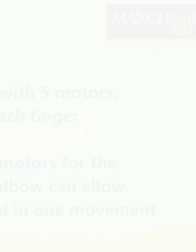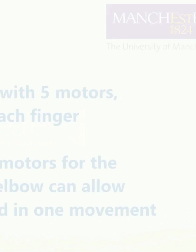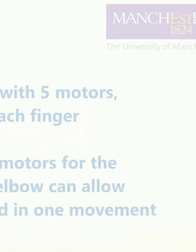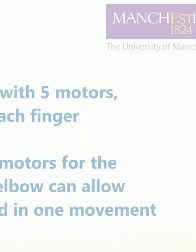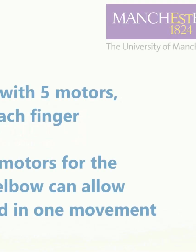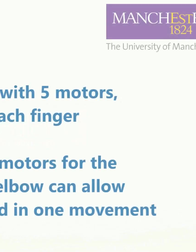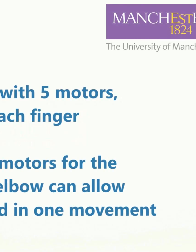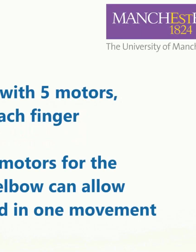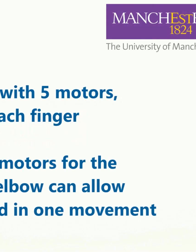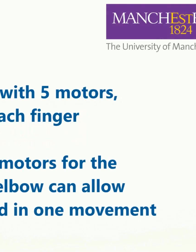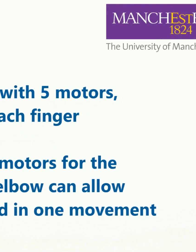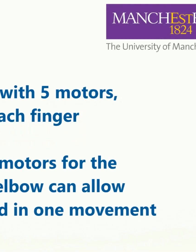display